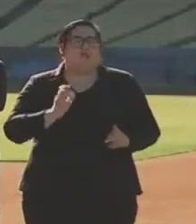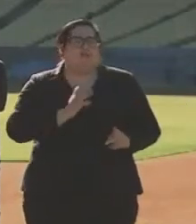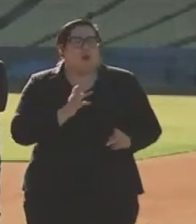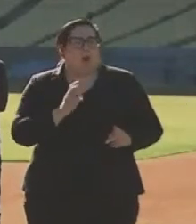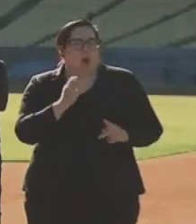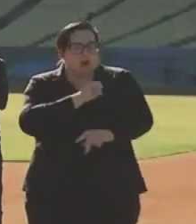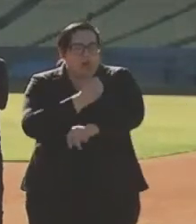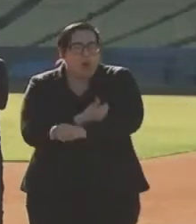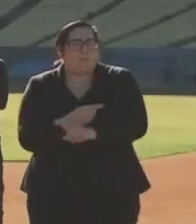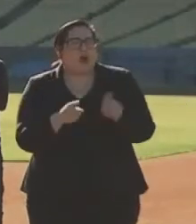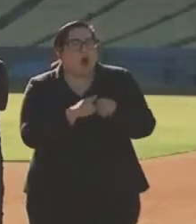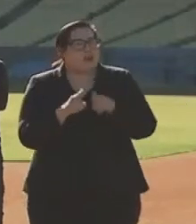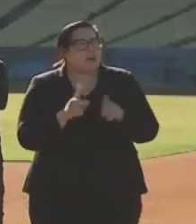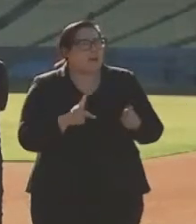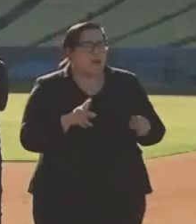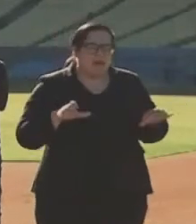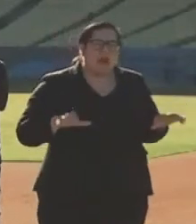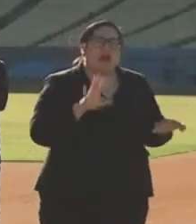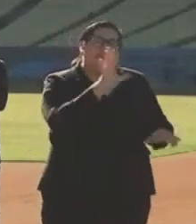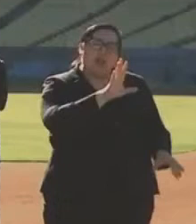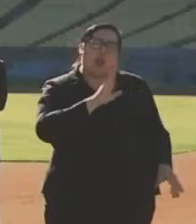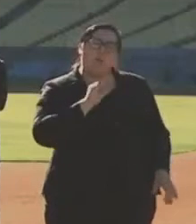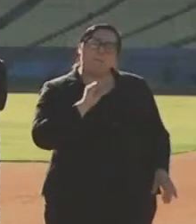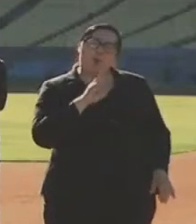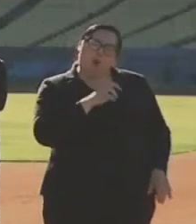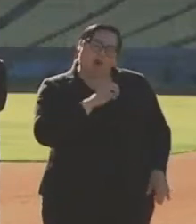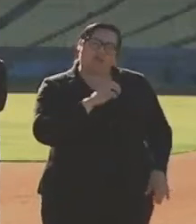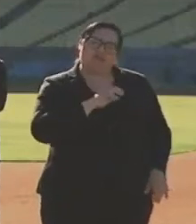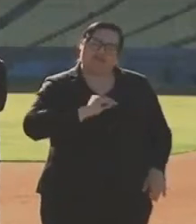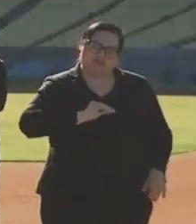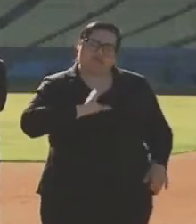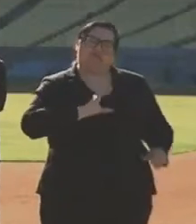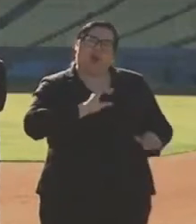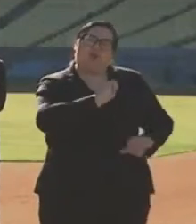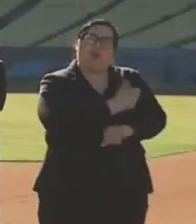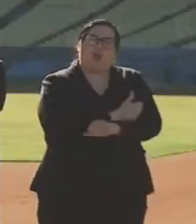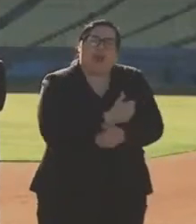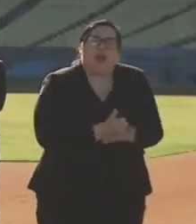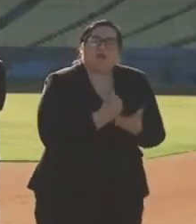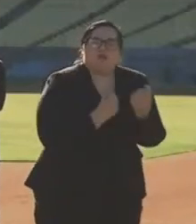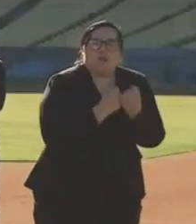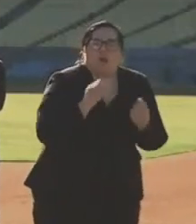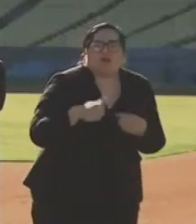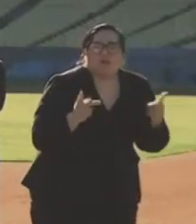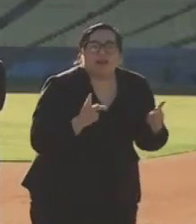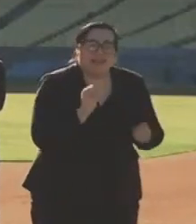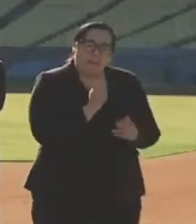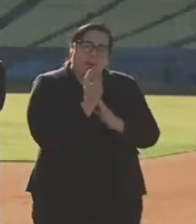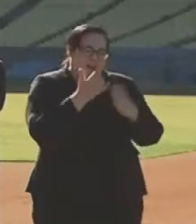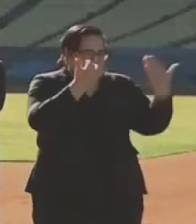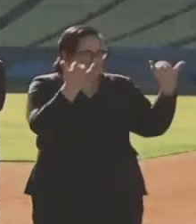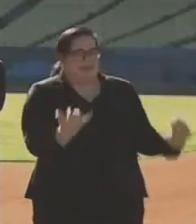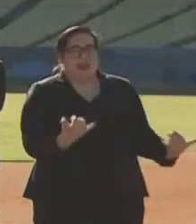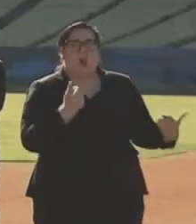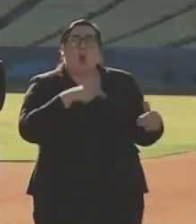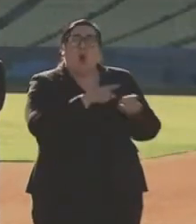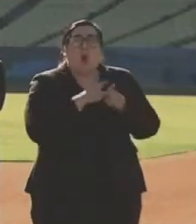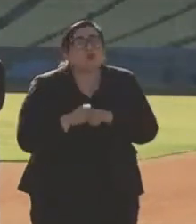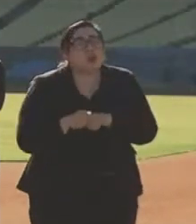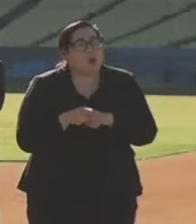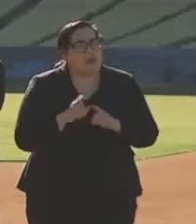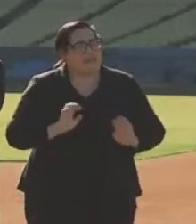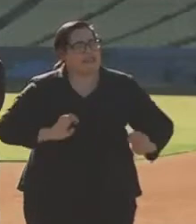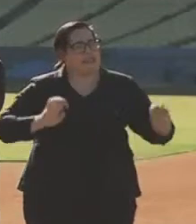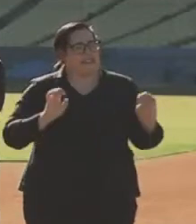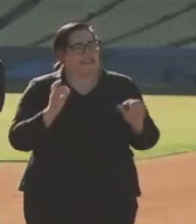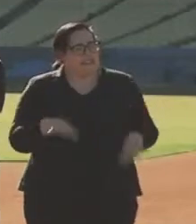people that are exercising their moral authority and helping support others. That's the moment we're in. We're also in a moment of some urgency, and let me just